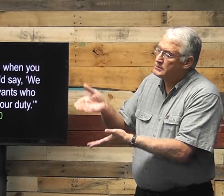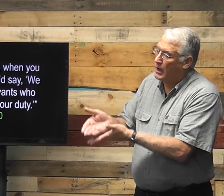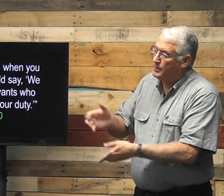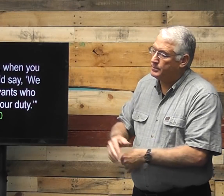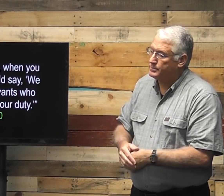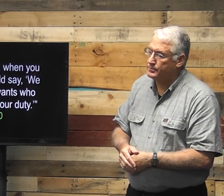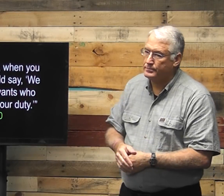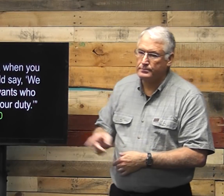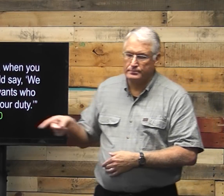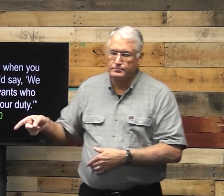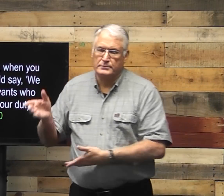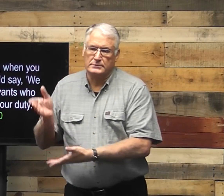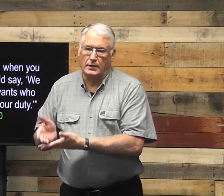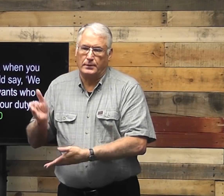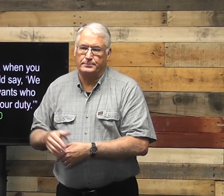told them, you know, you can stop working.